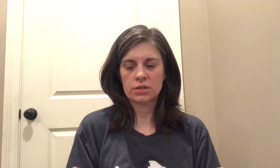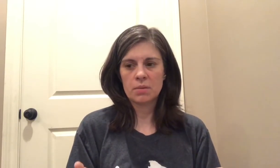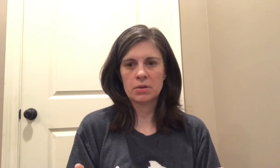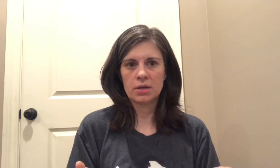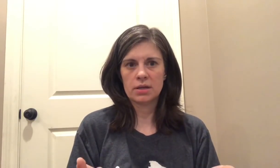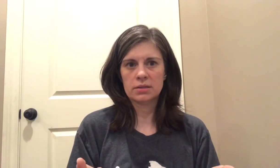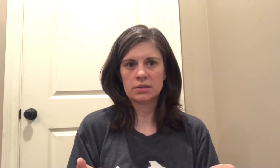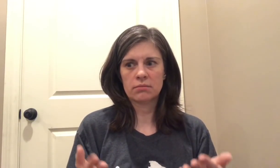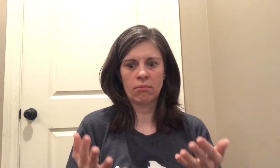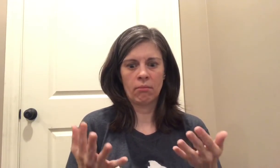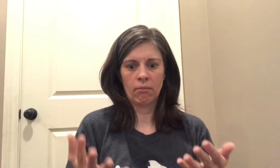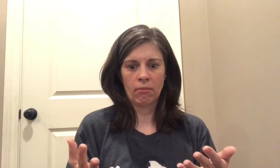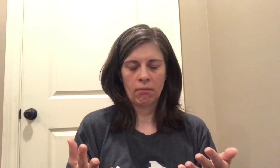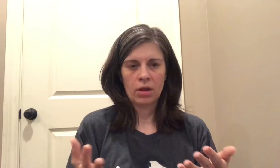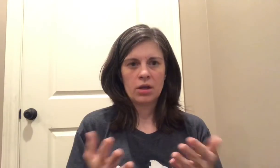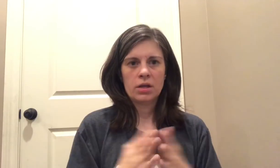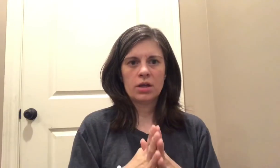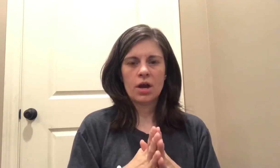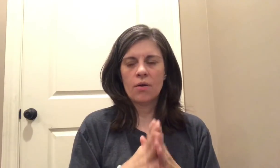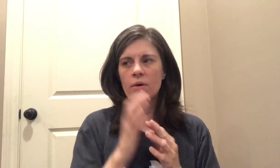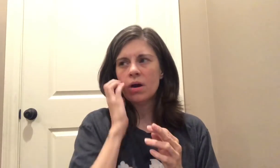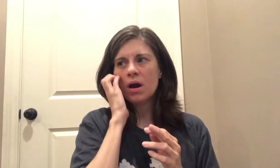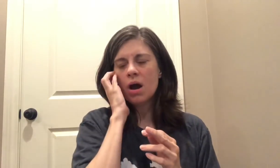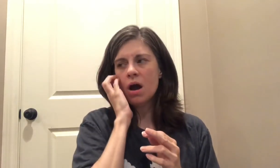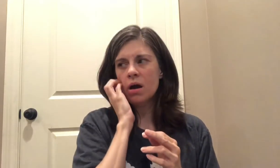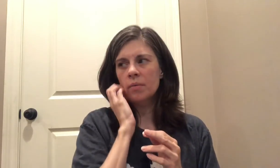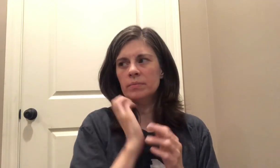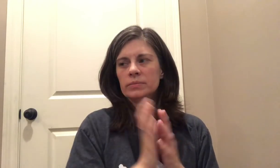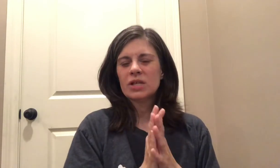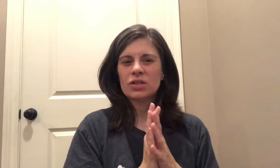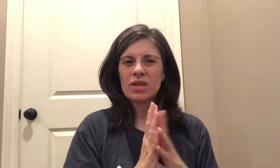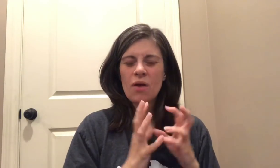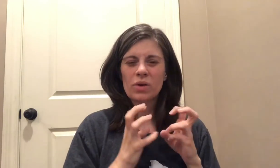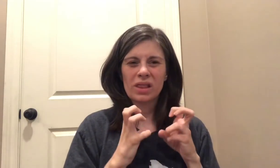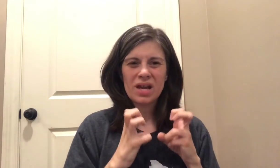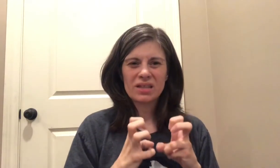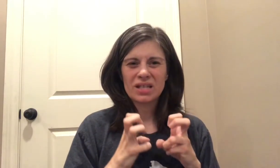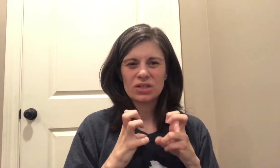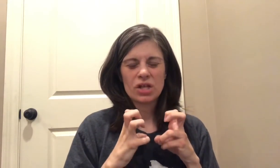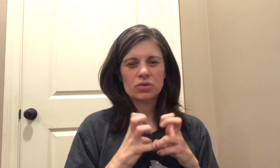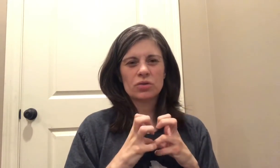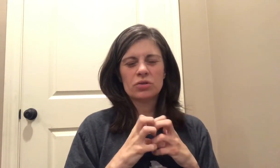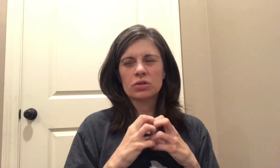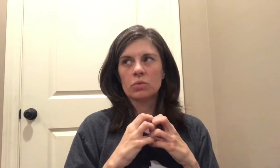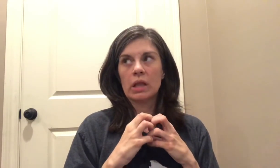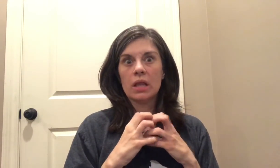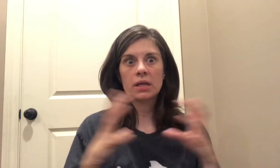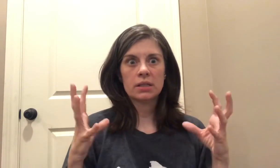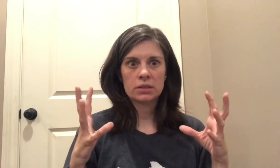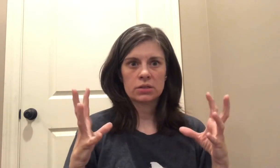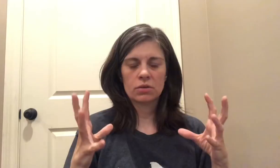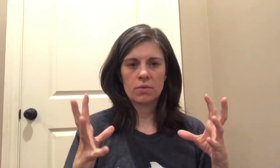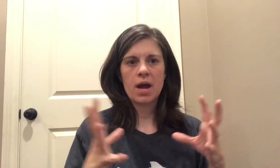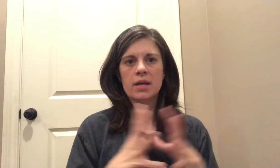stubbornness you know um so that we let that that true just reluctance to write